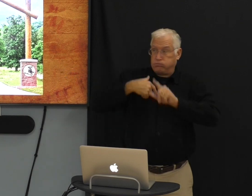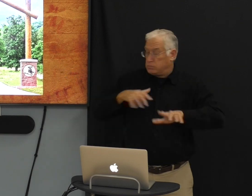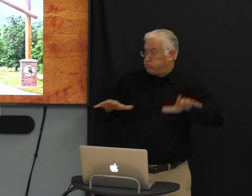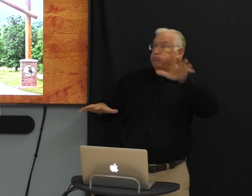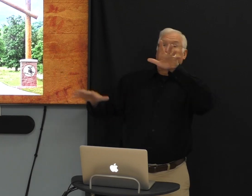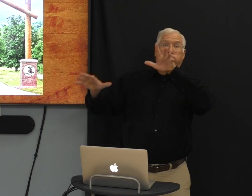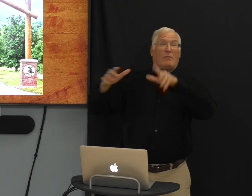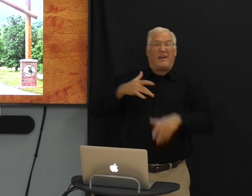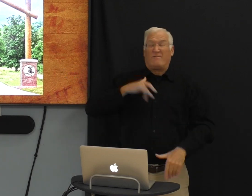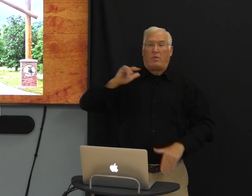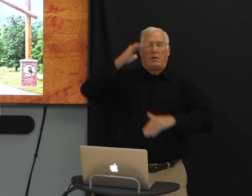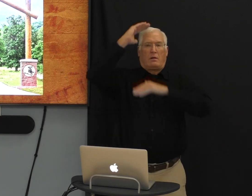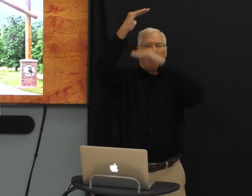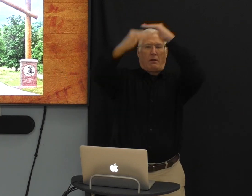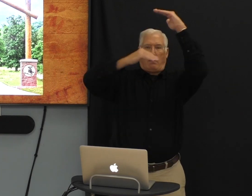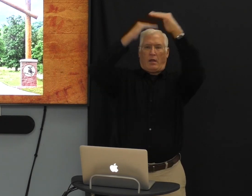And that's where I